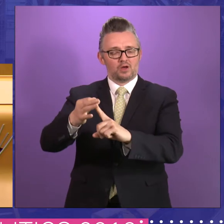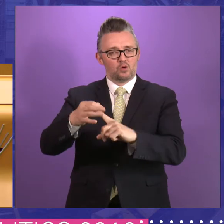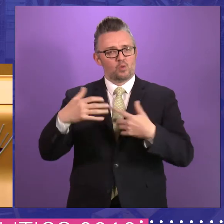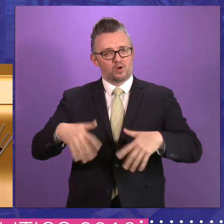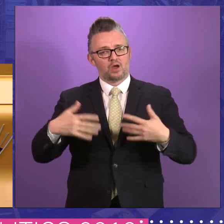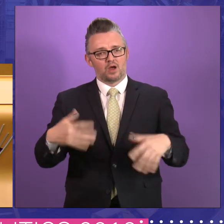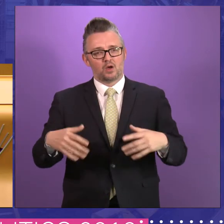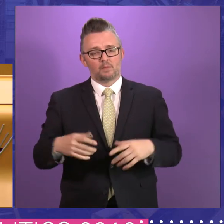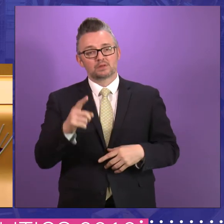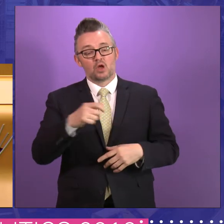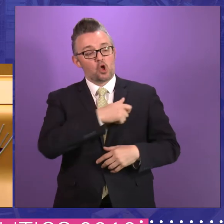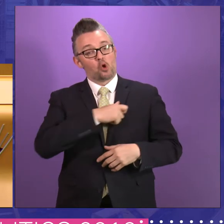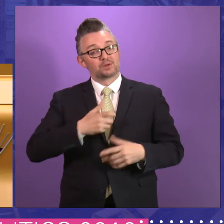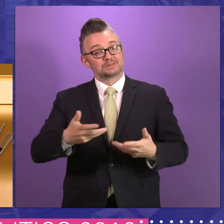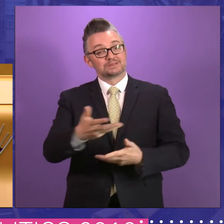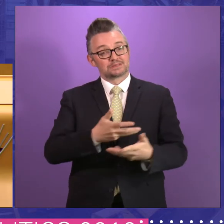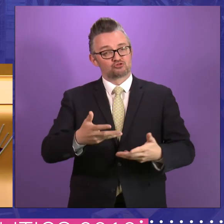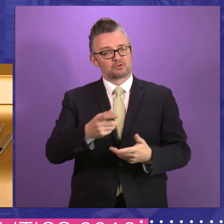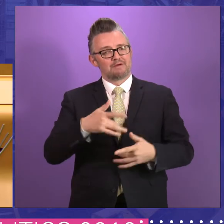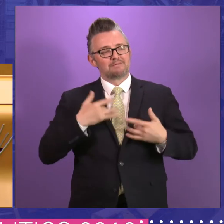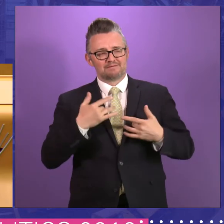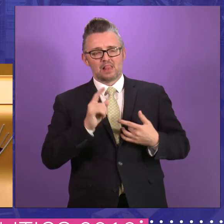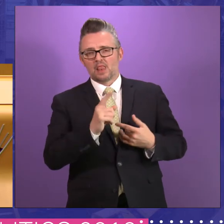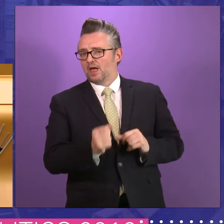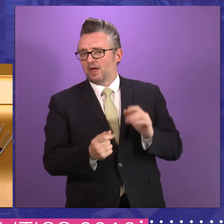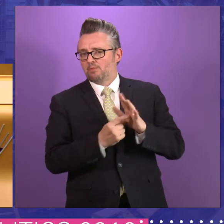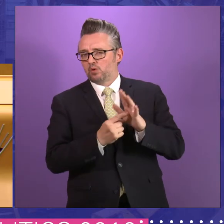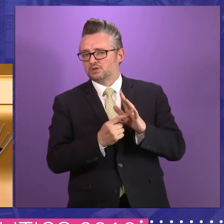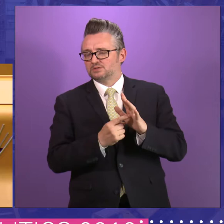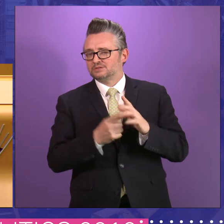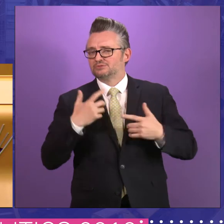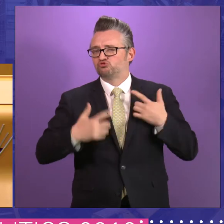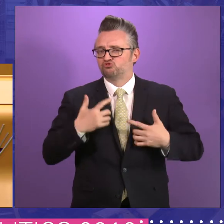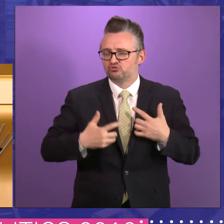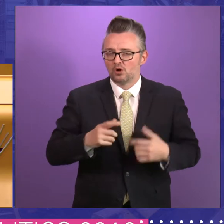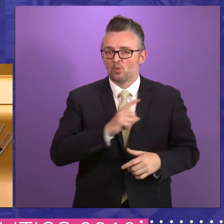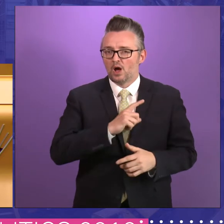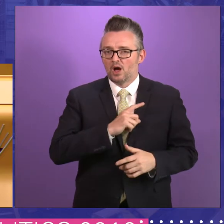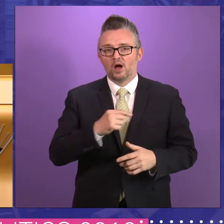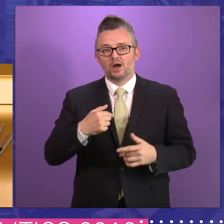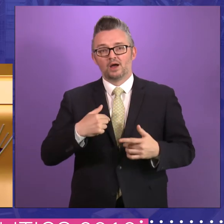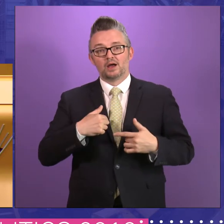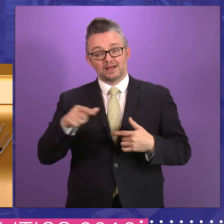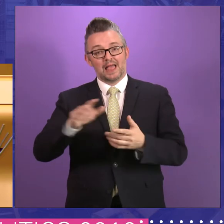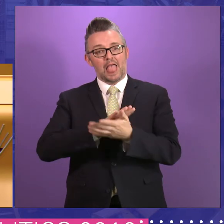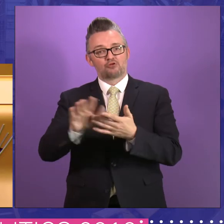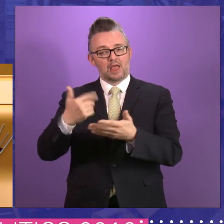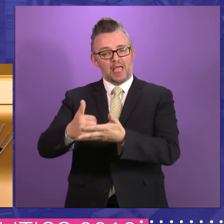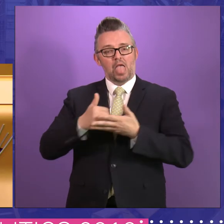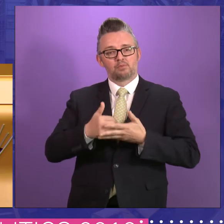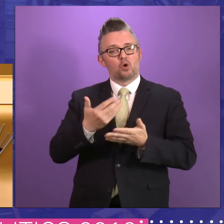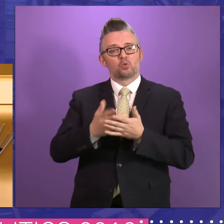discussion is the most interesting one of all. And I'm going to remind you of some drafting you did, Henry, because you actually helped us in the CSG